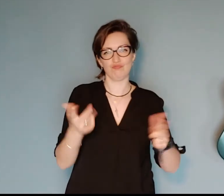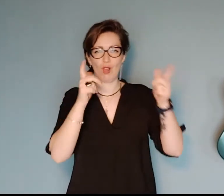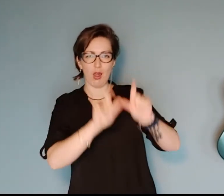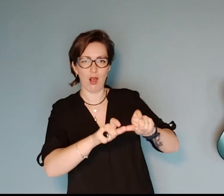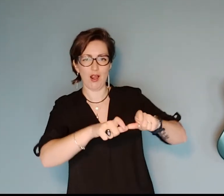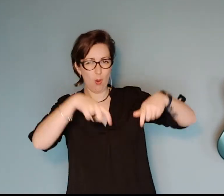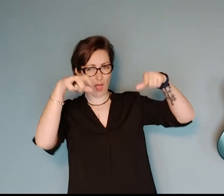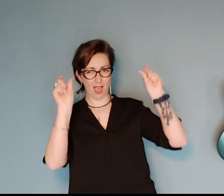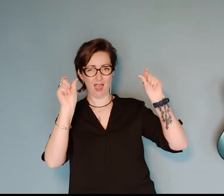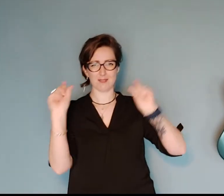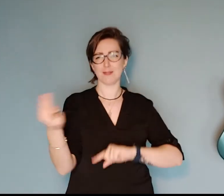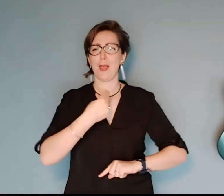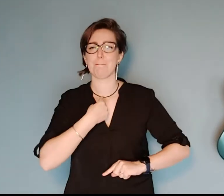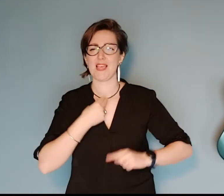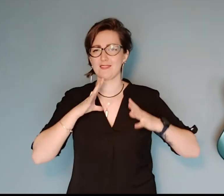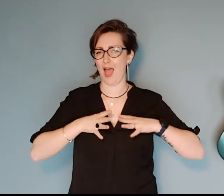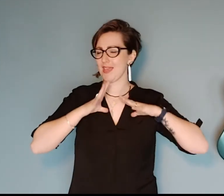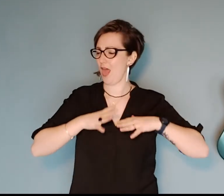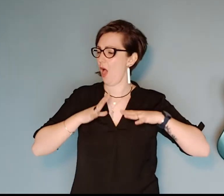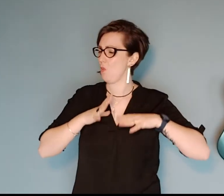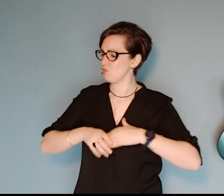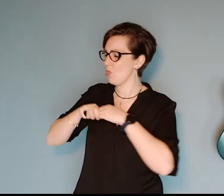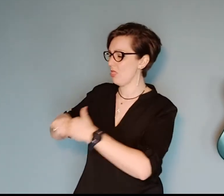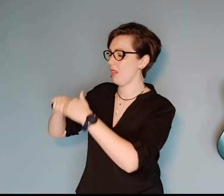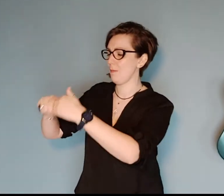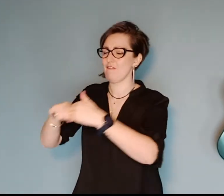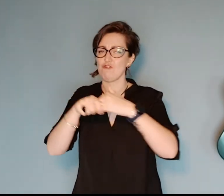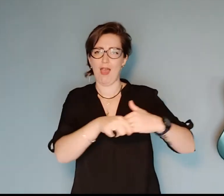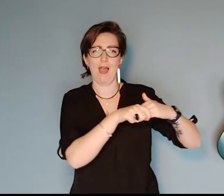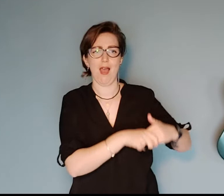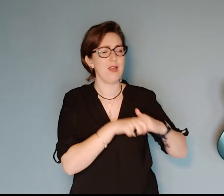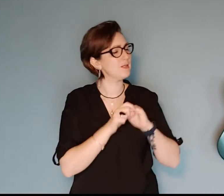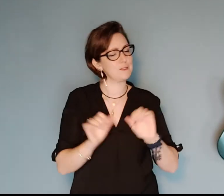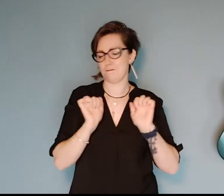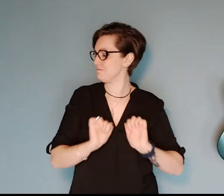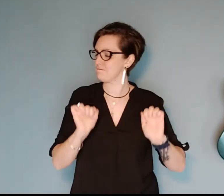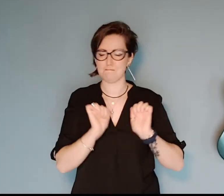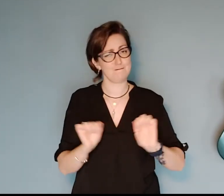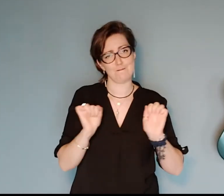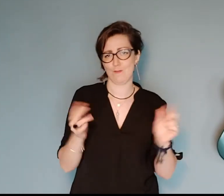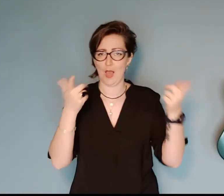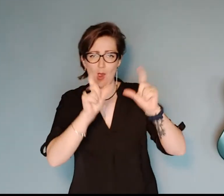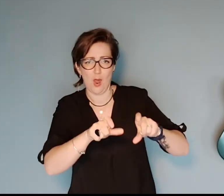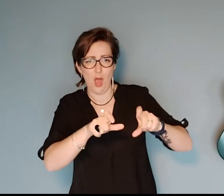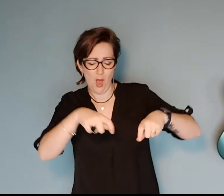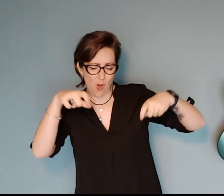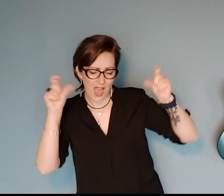till it all ends I'm big hanging out without a concern I'm big hanging out with, till it all